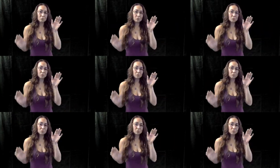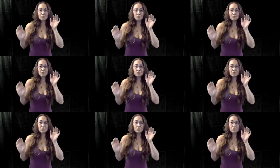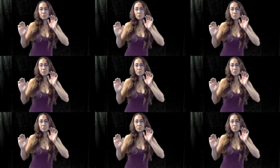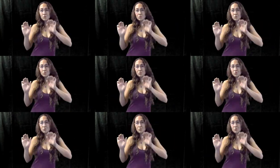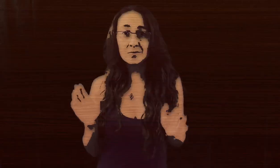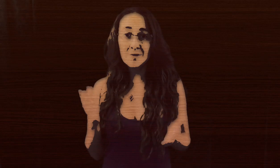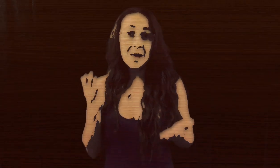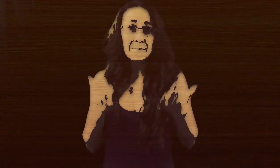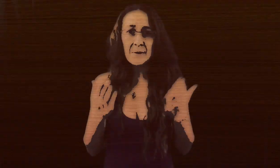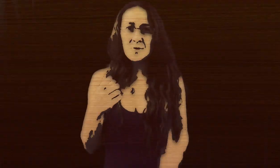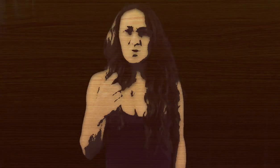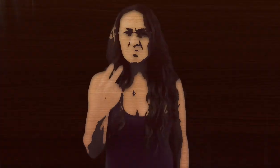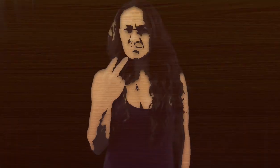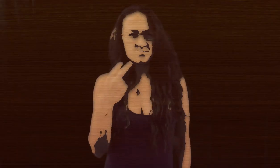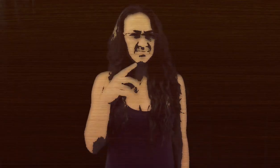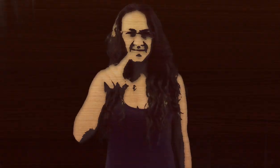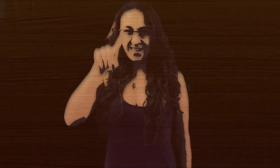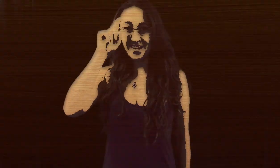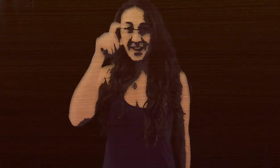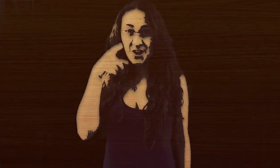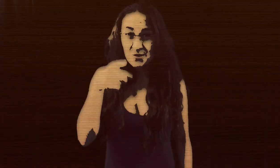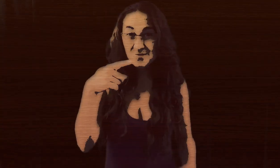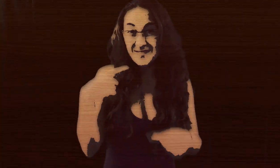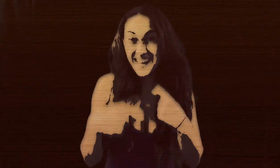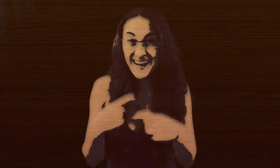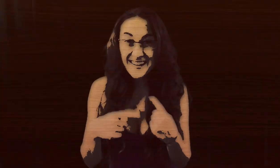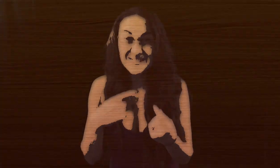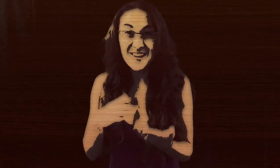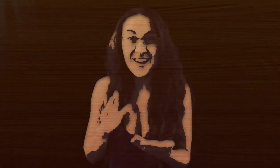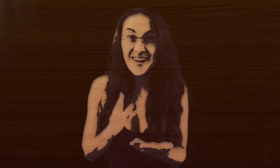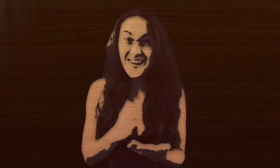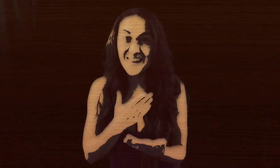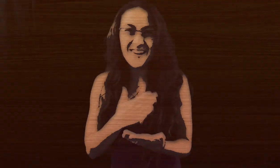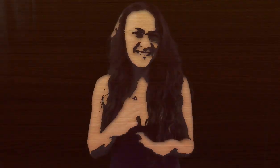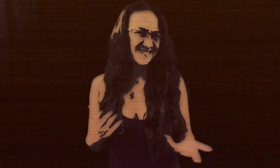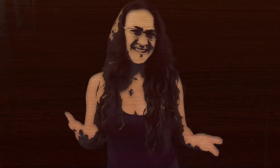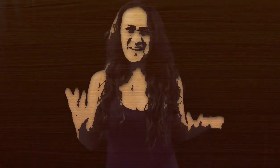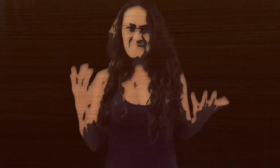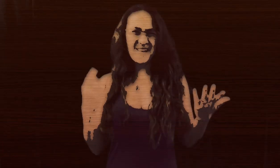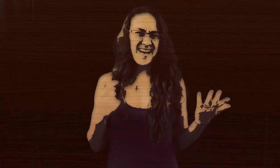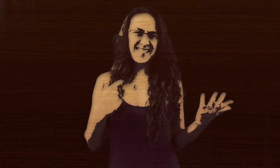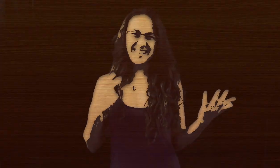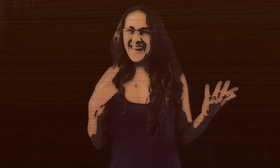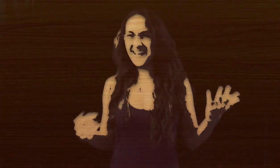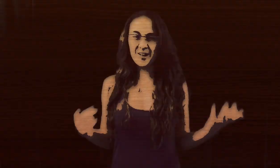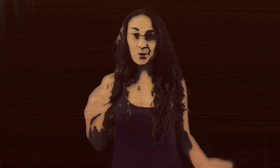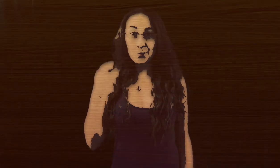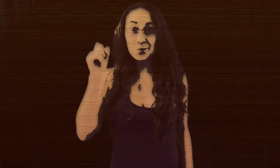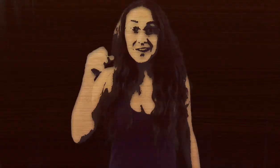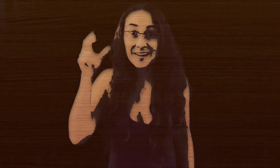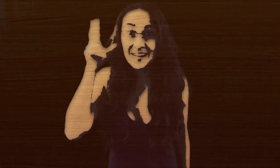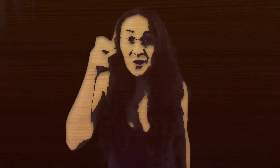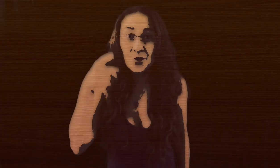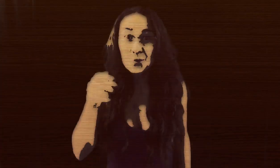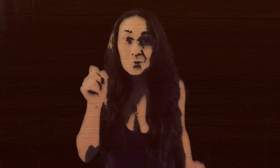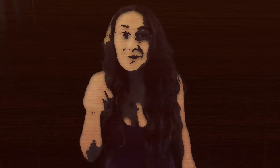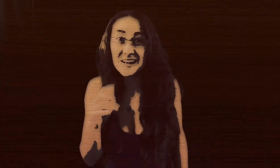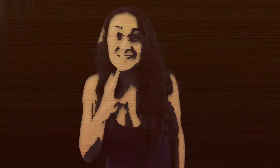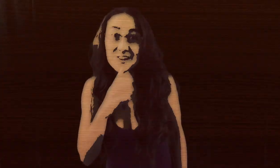My... My... My... My... My... My... ah, second, 1, chat,